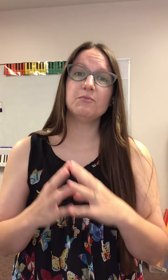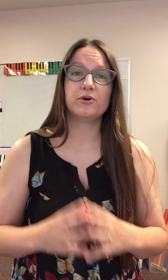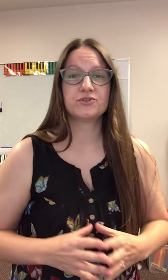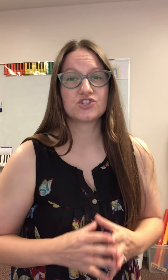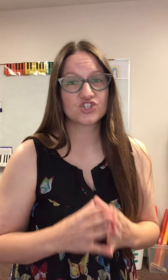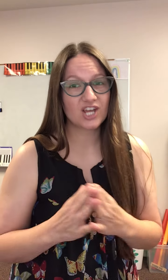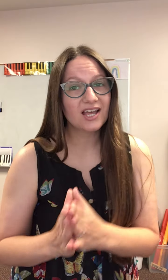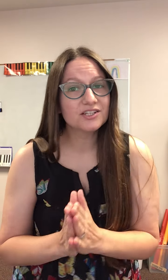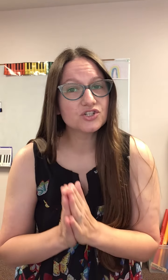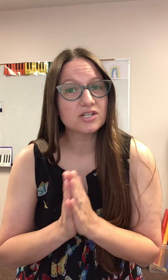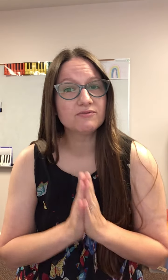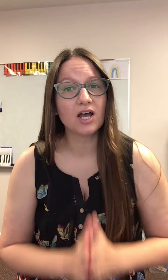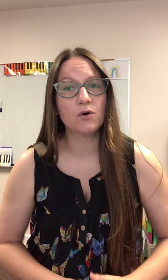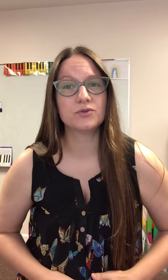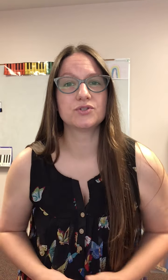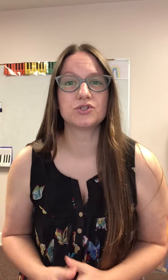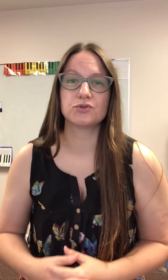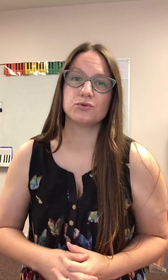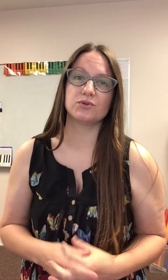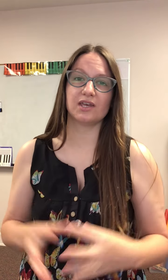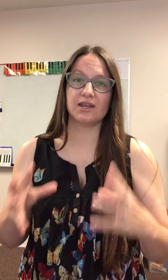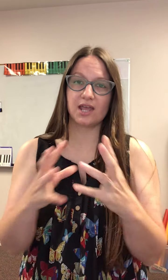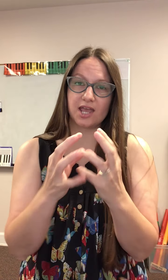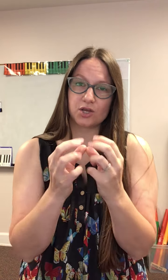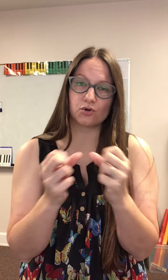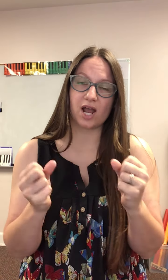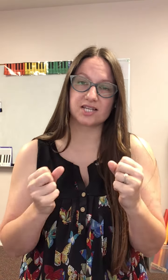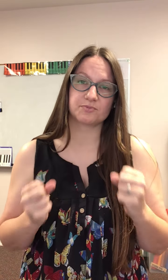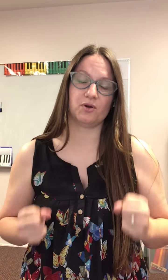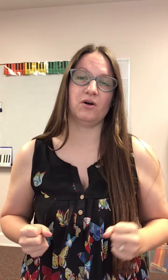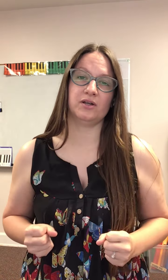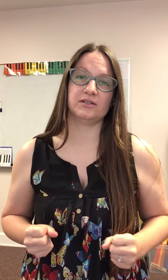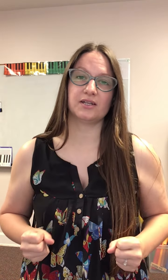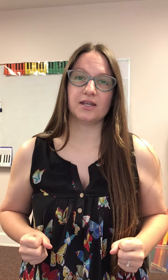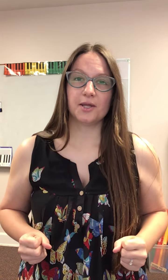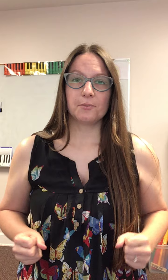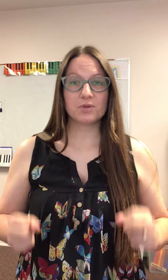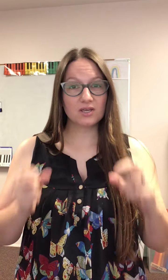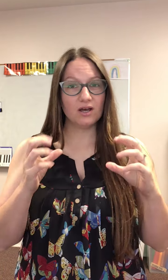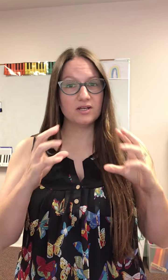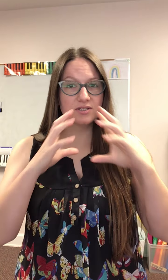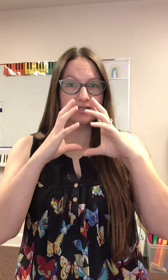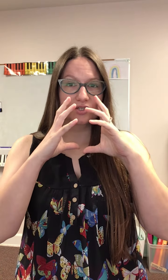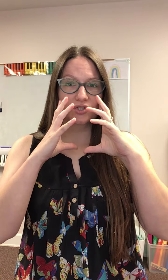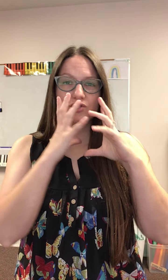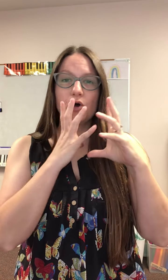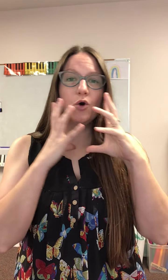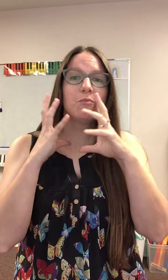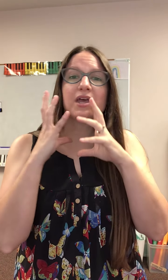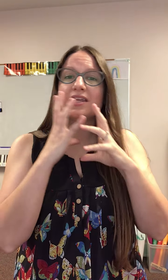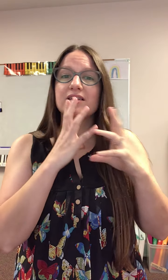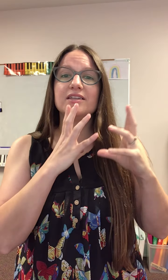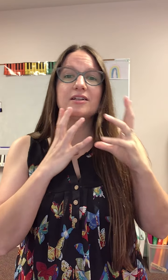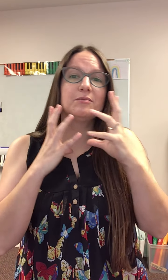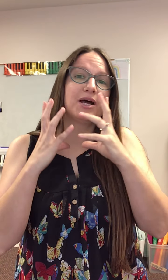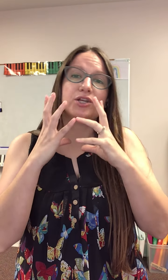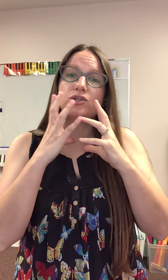most challenging vowels to get a grasp on because so many little minute